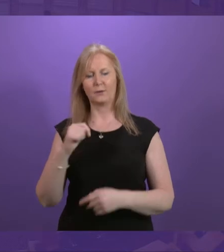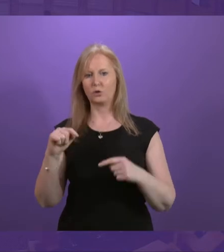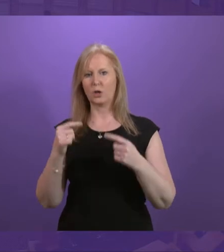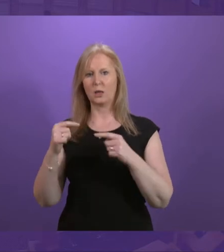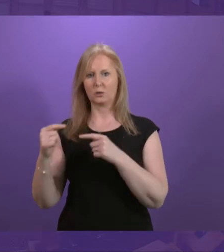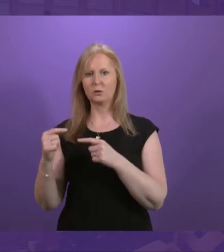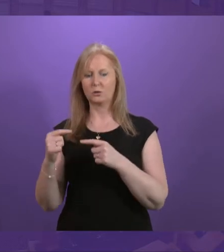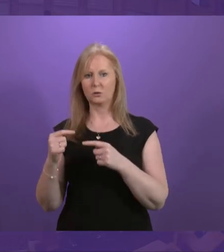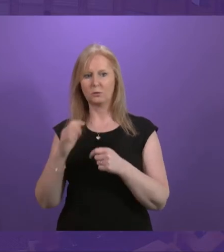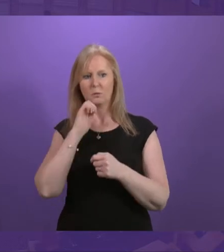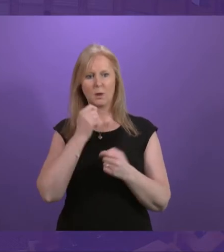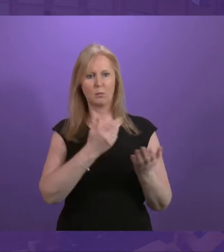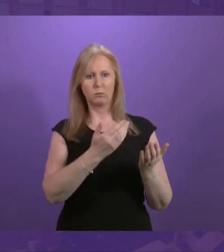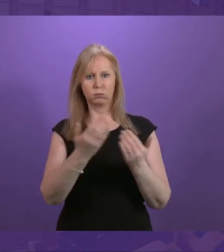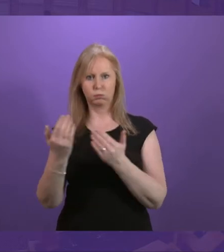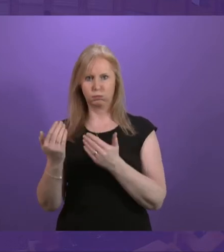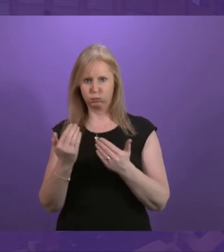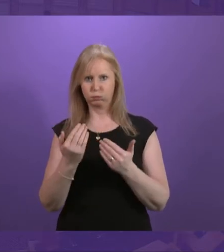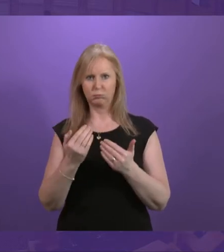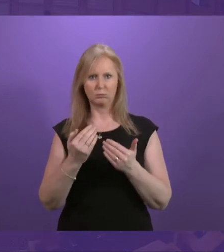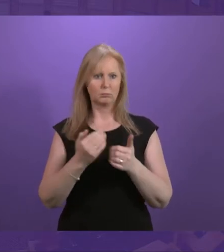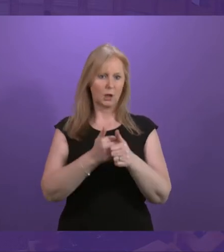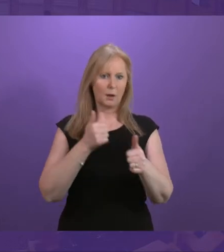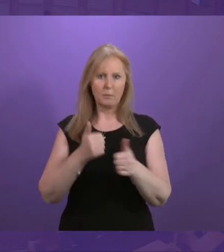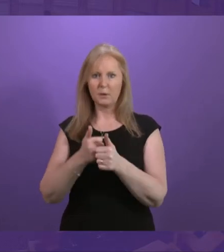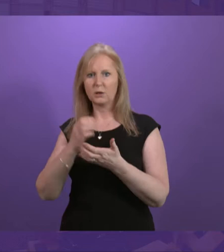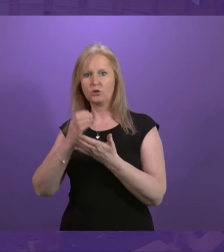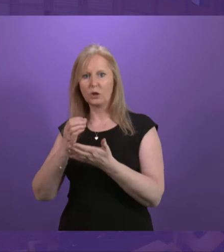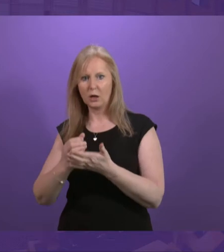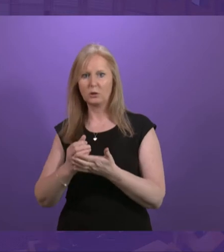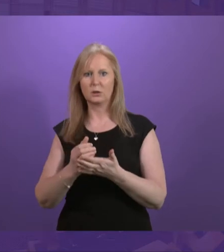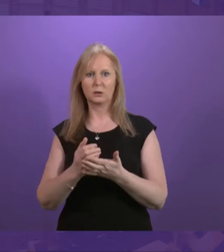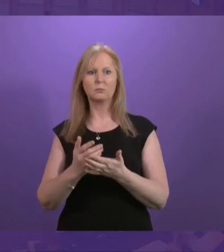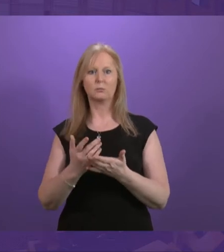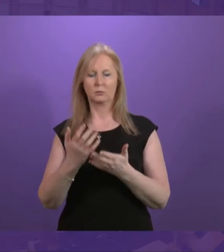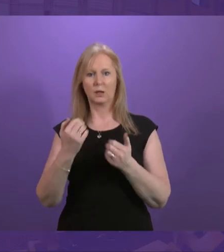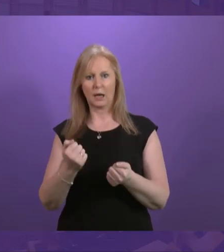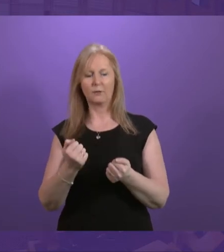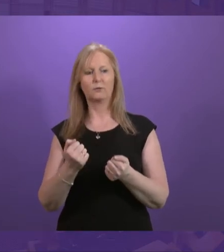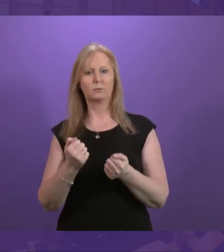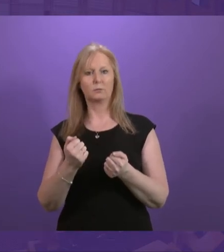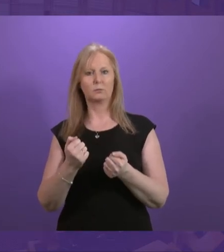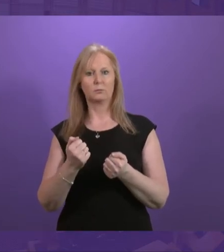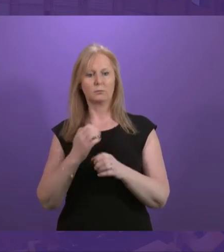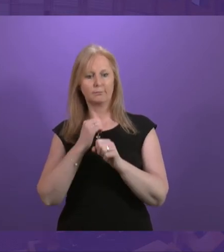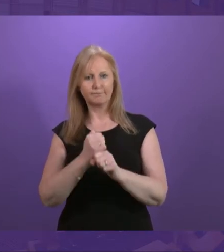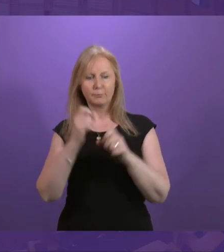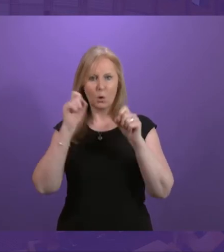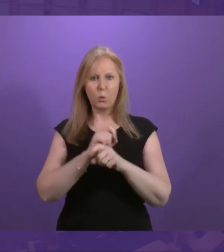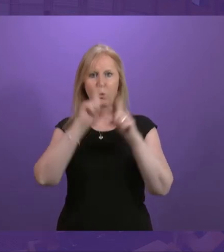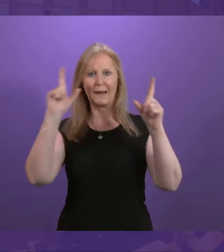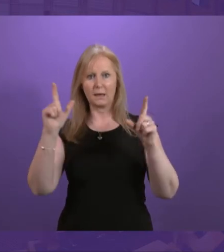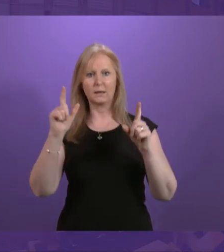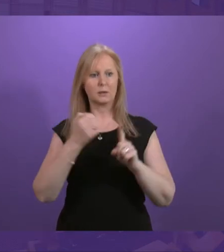welcome any progress groups, companies, charities can make to raise awareness on how to prevent deafness